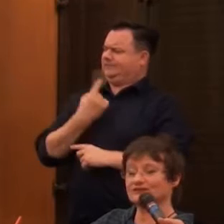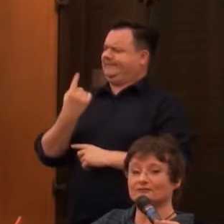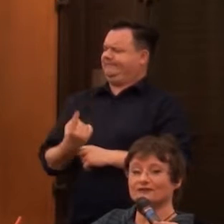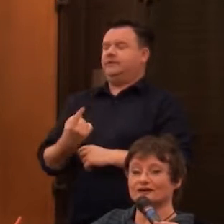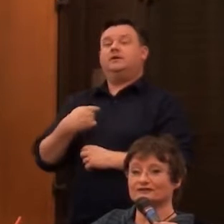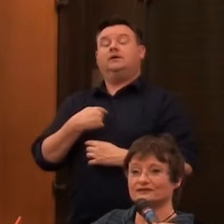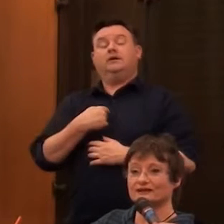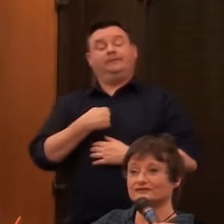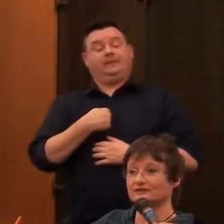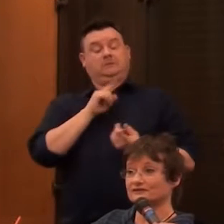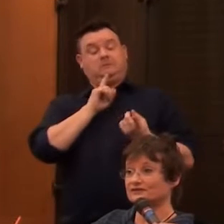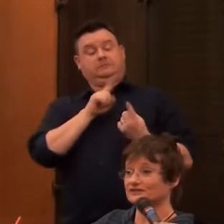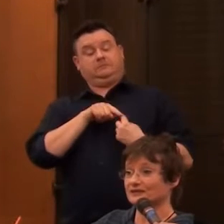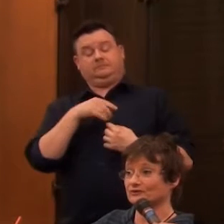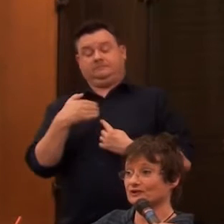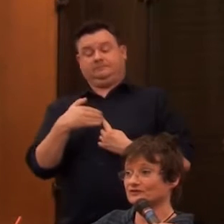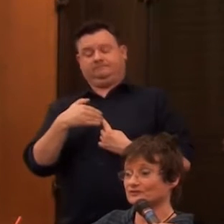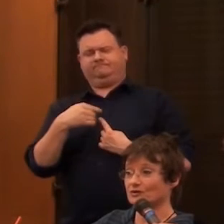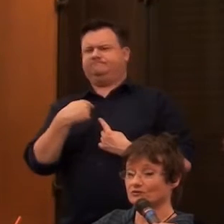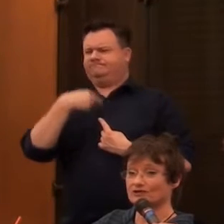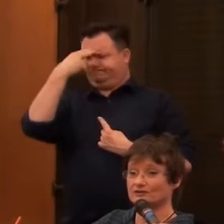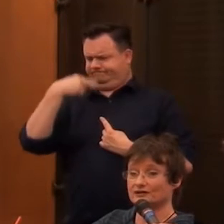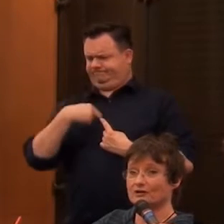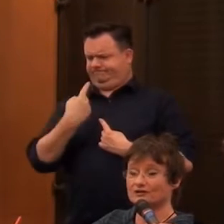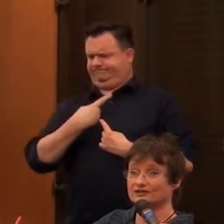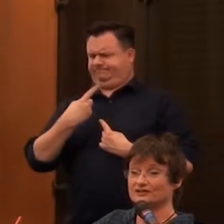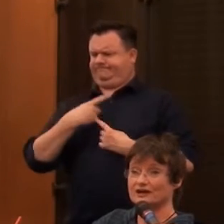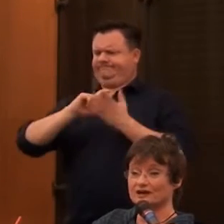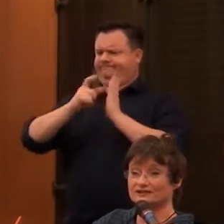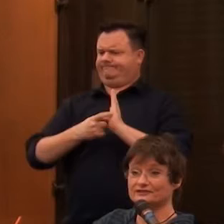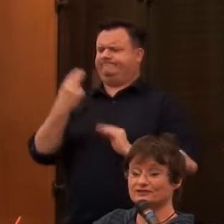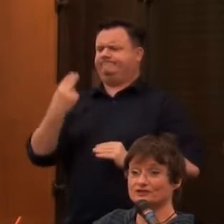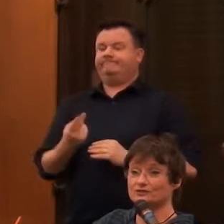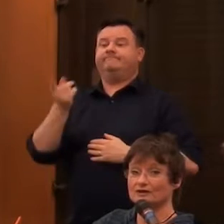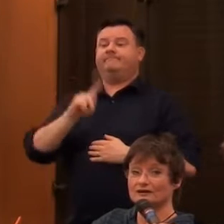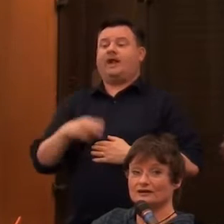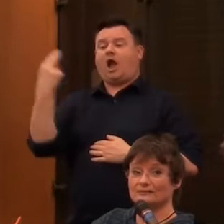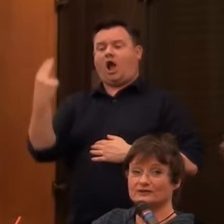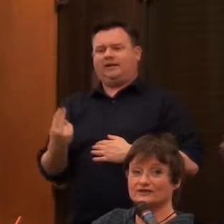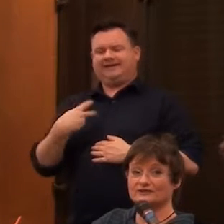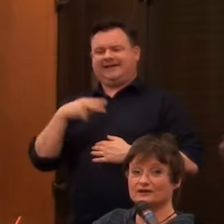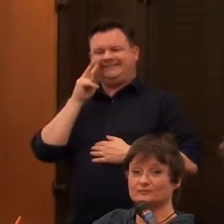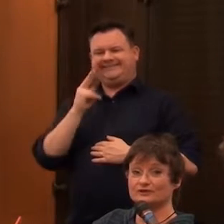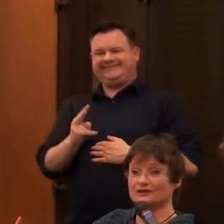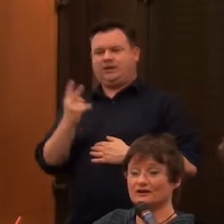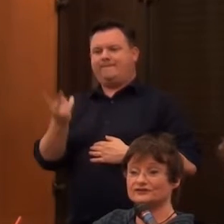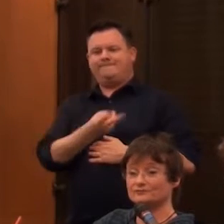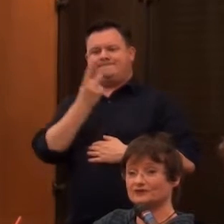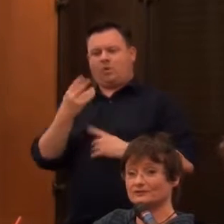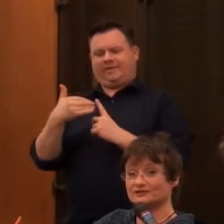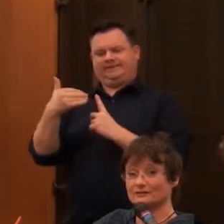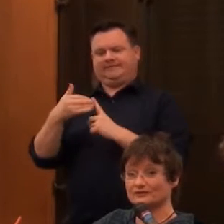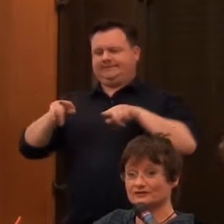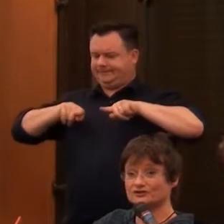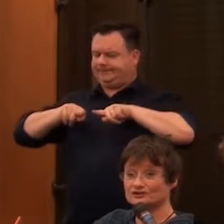myself as a disabled artist but also as an artist. I see the two living side by side.